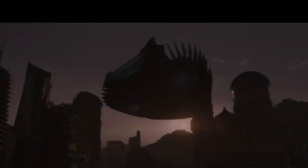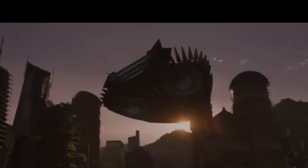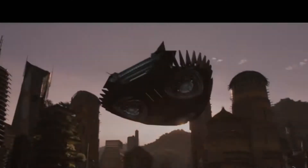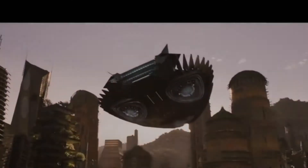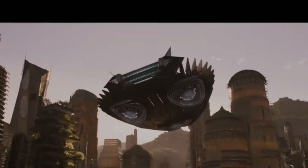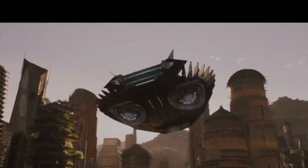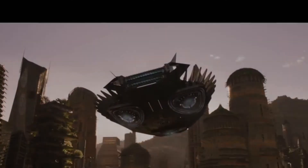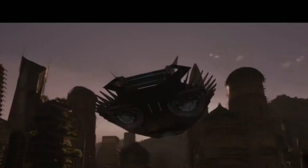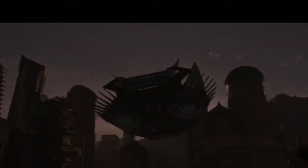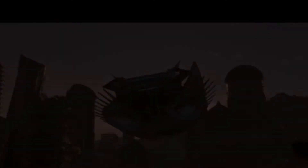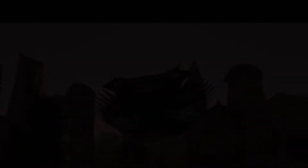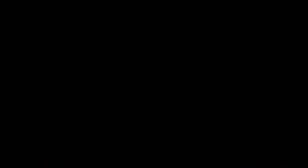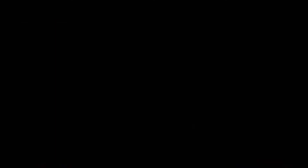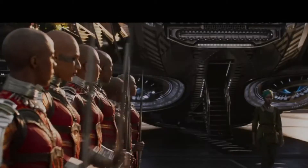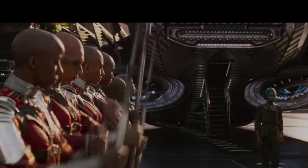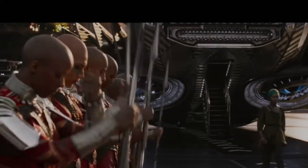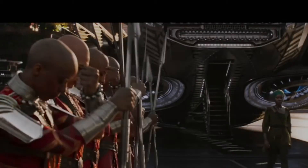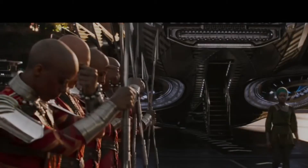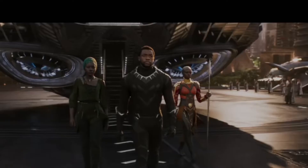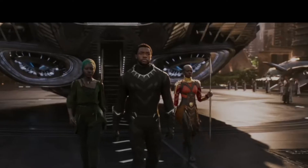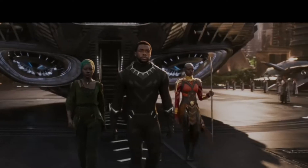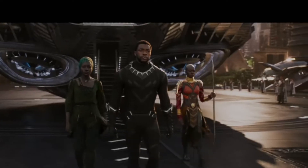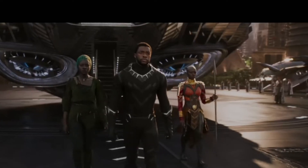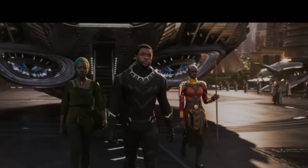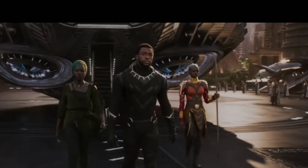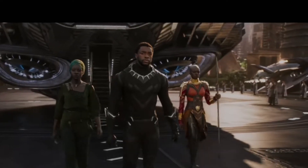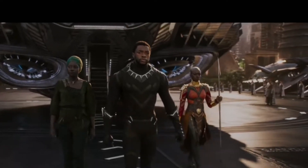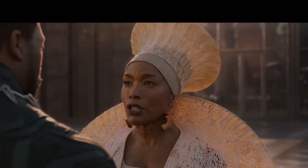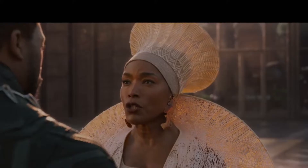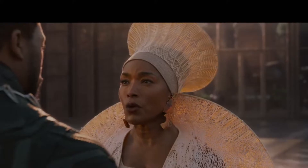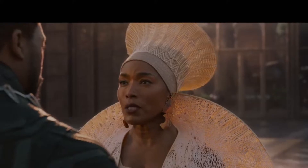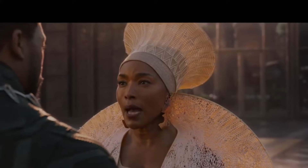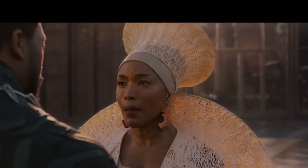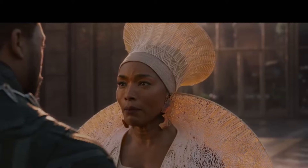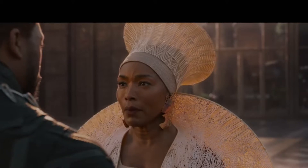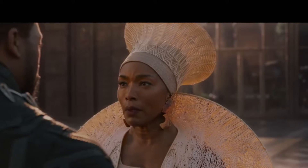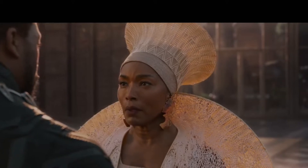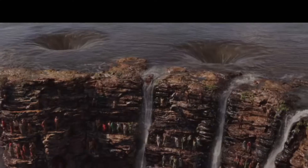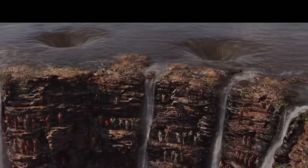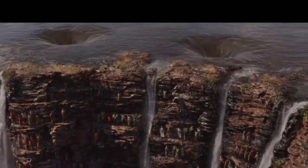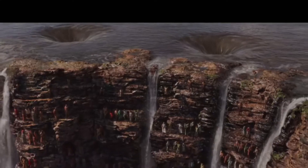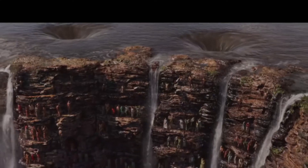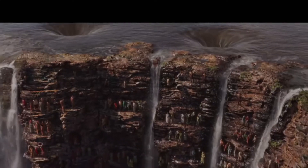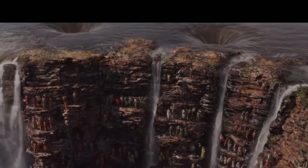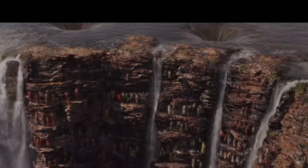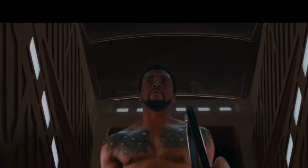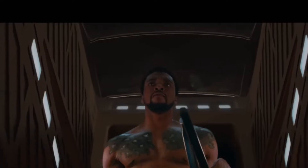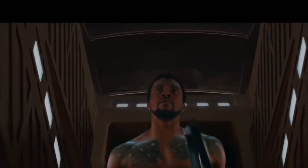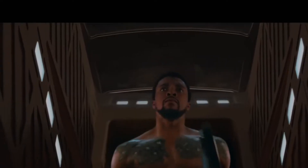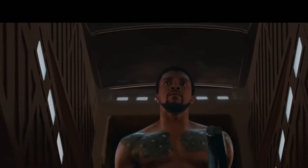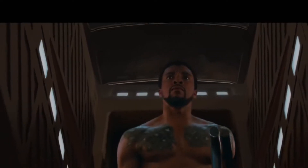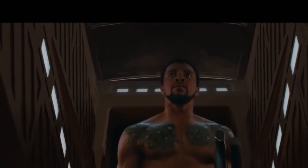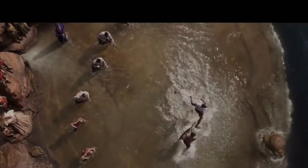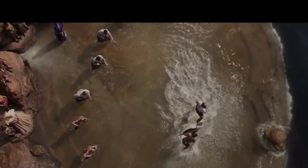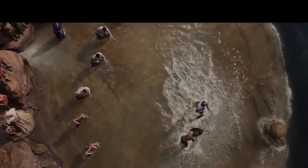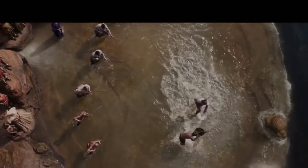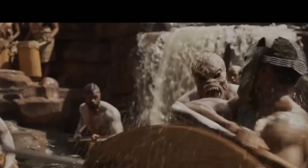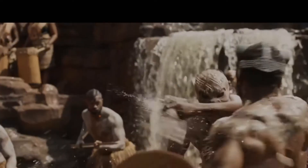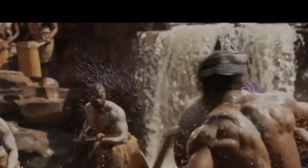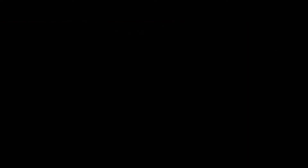the world and no one knows about his whereabouts and then someone has resurfaced from T'Challa's father's past to challenge